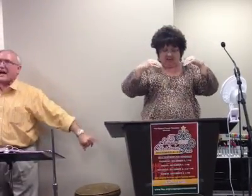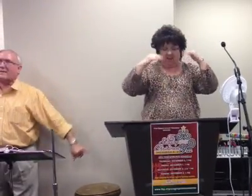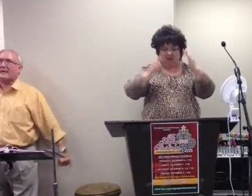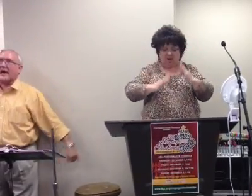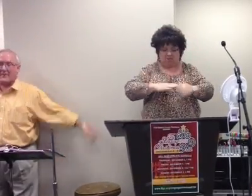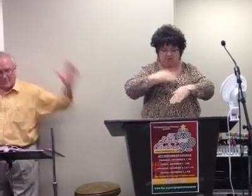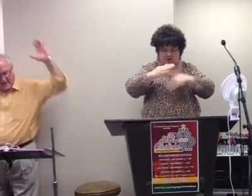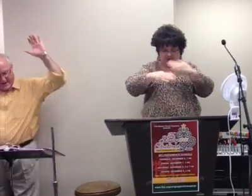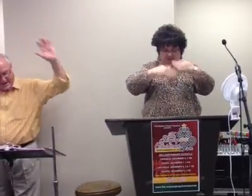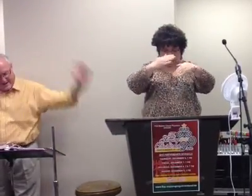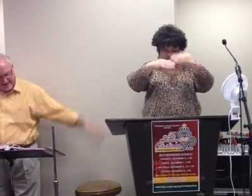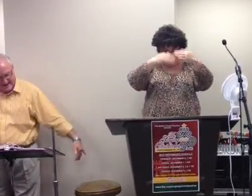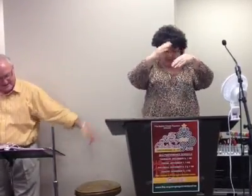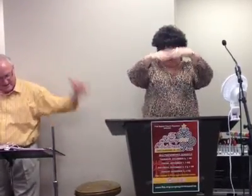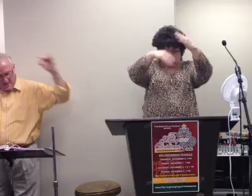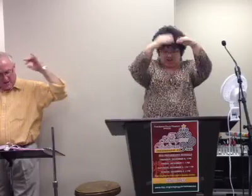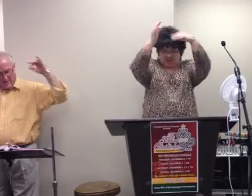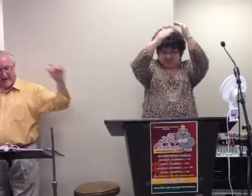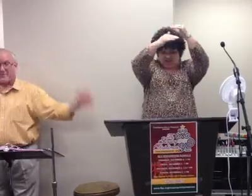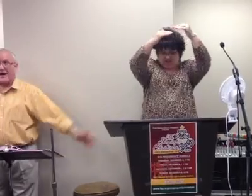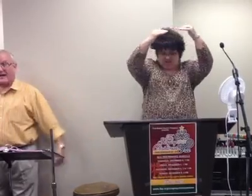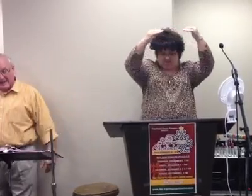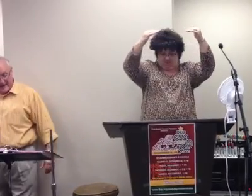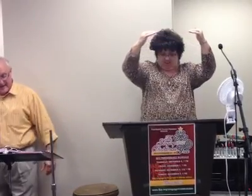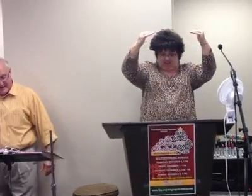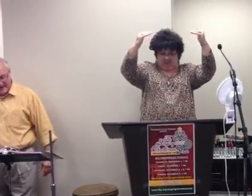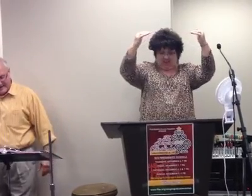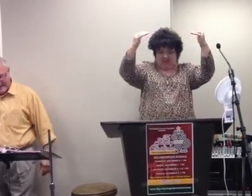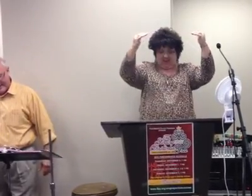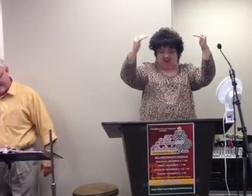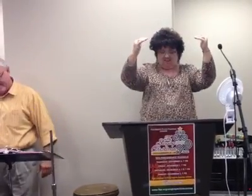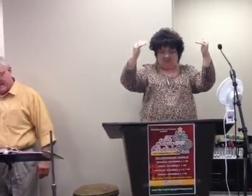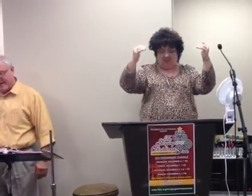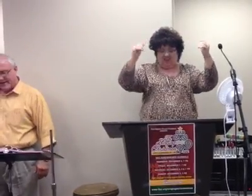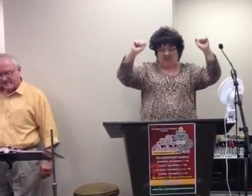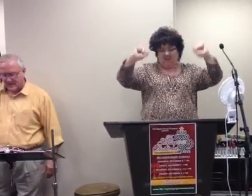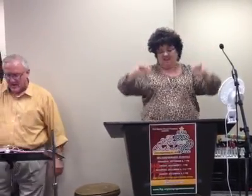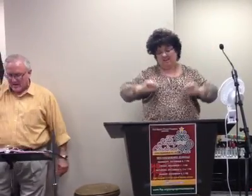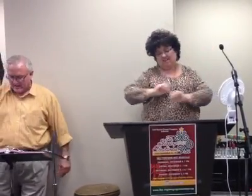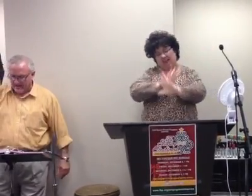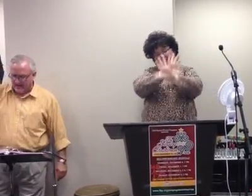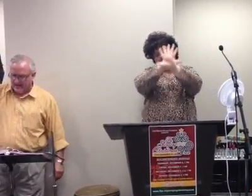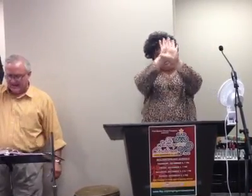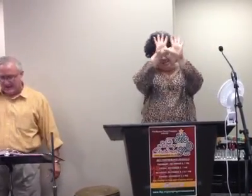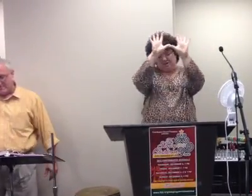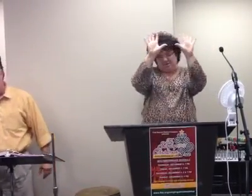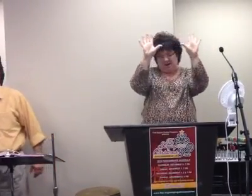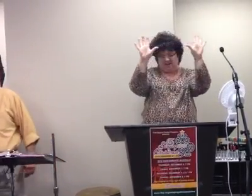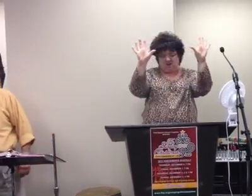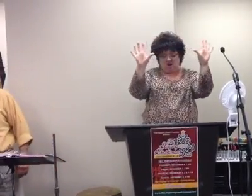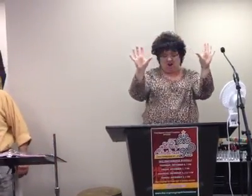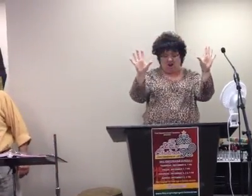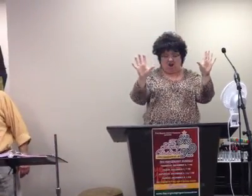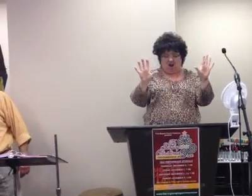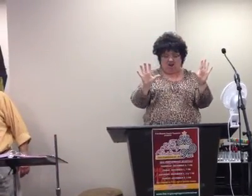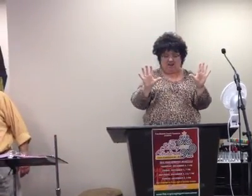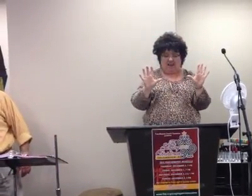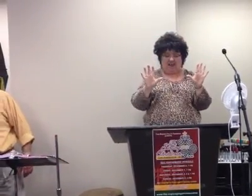another this time, together. Breath of heaven, light in my